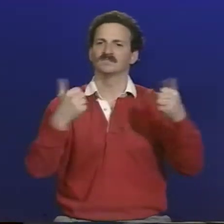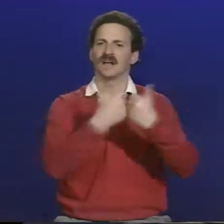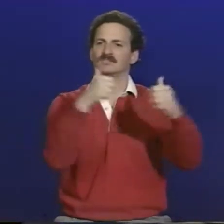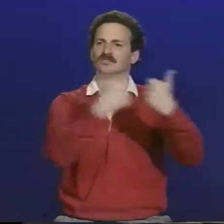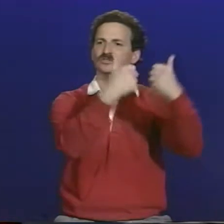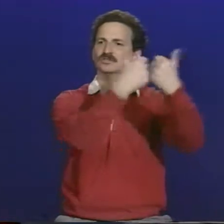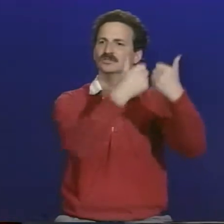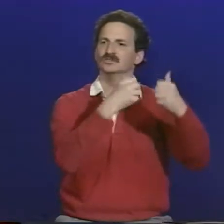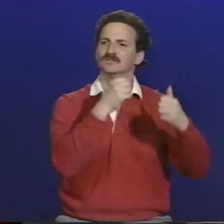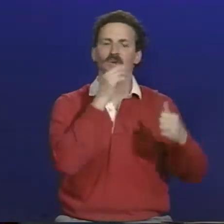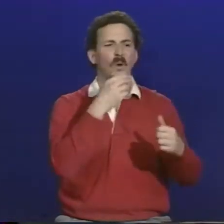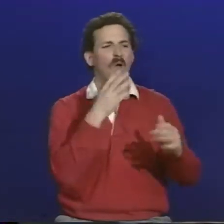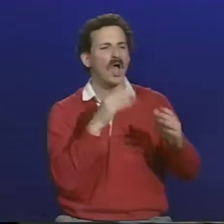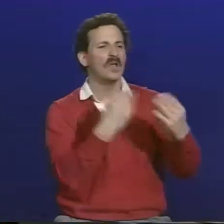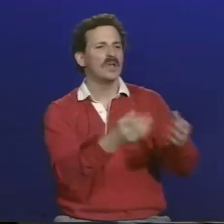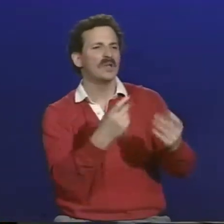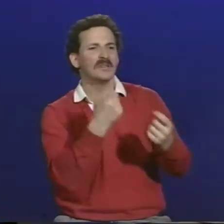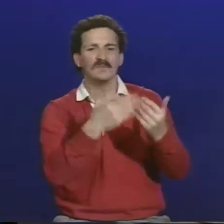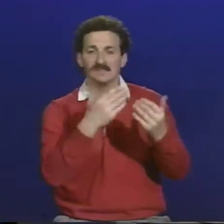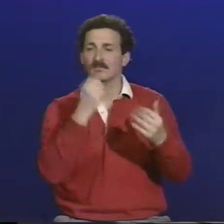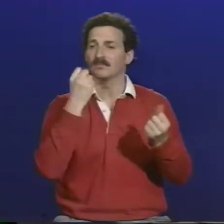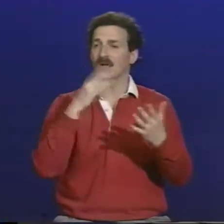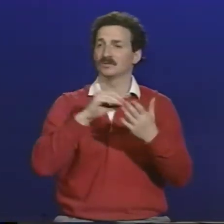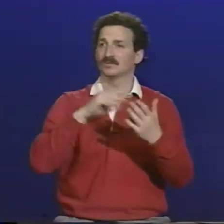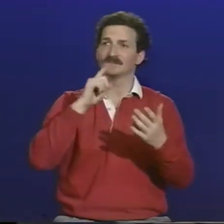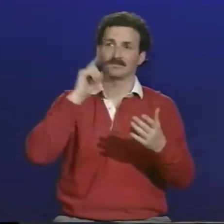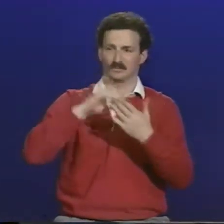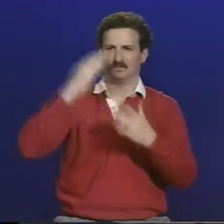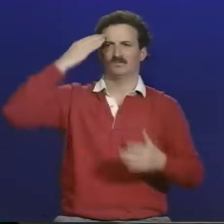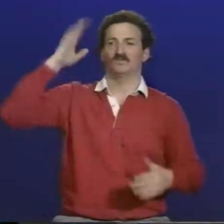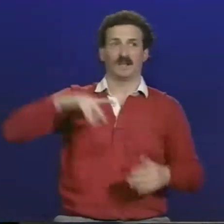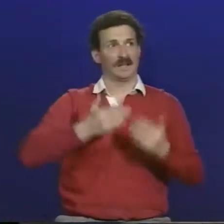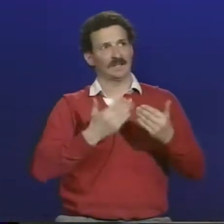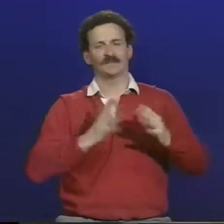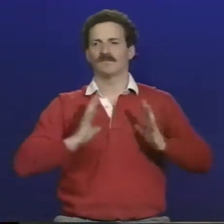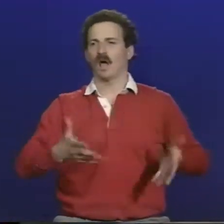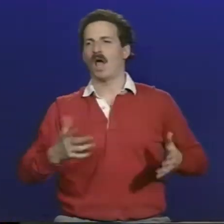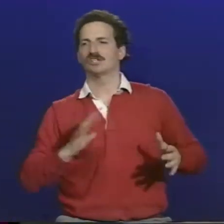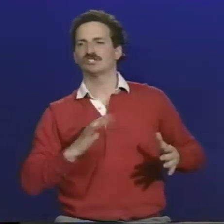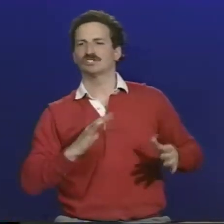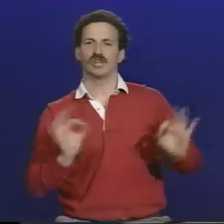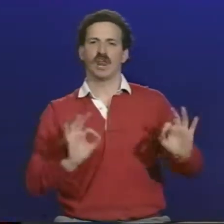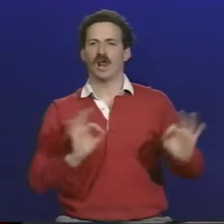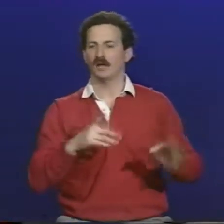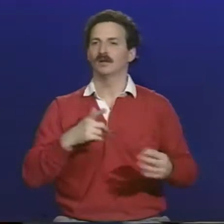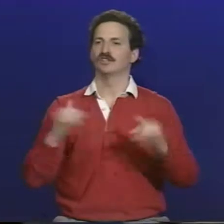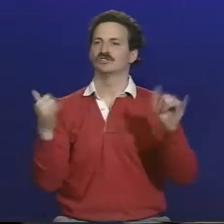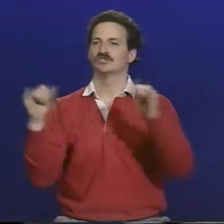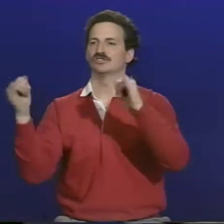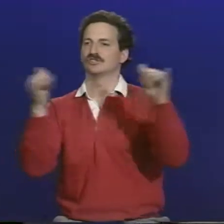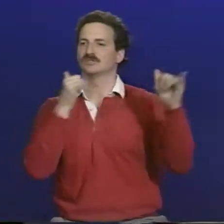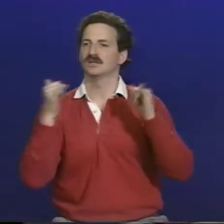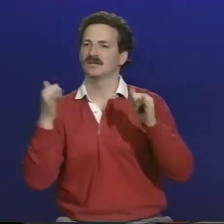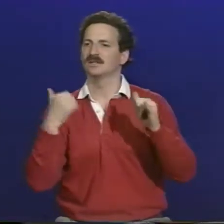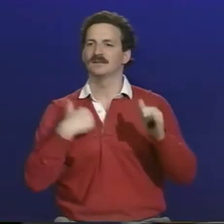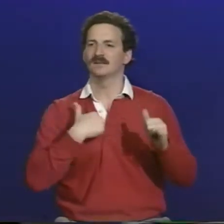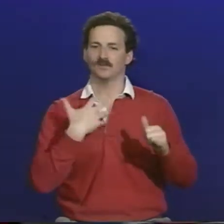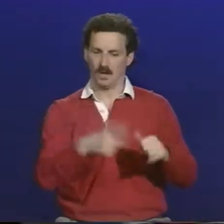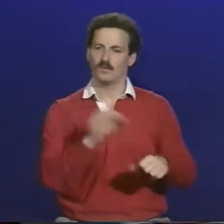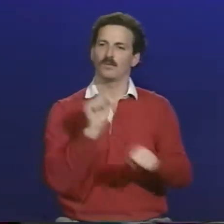a little bit, pick up their standards, so that they give the students who are able greater challenges. You know, a lot of students think that school is supposed to be real